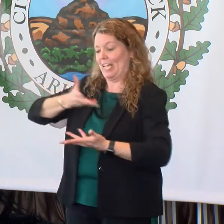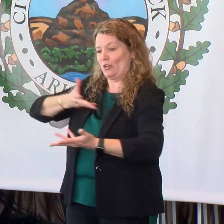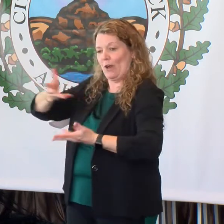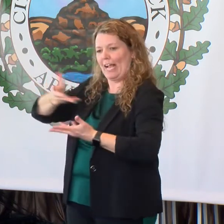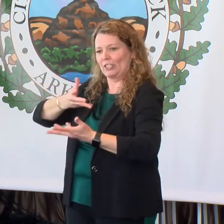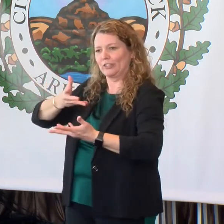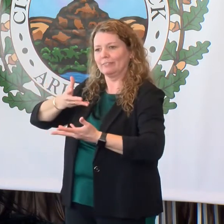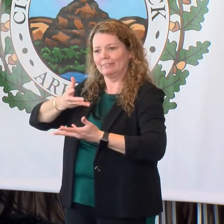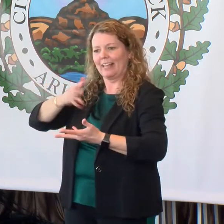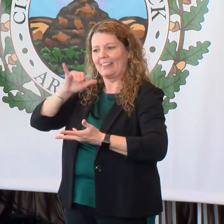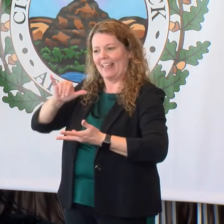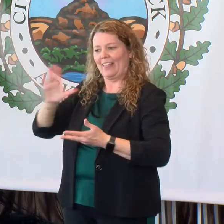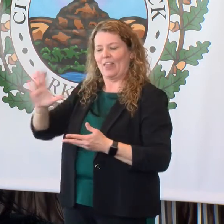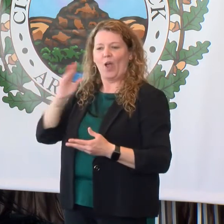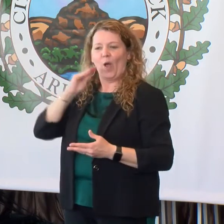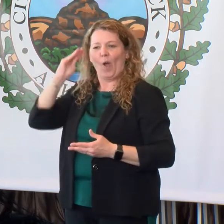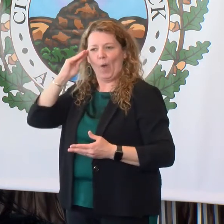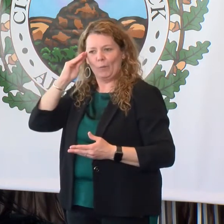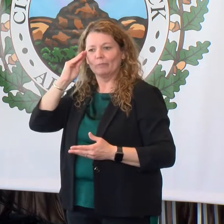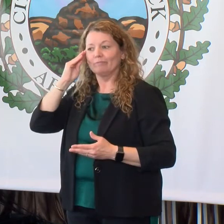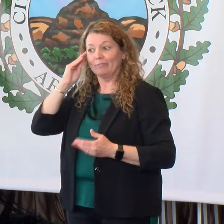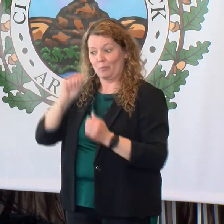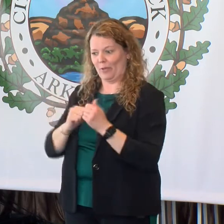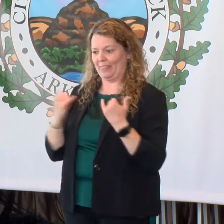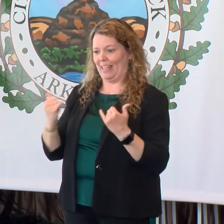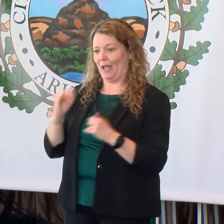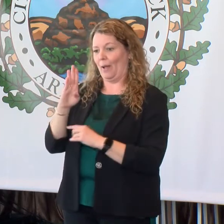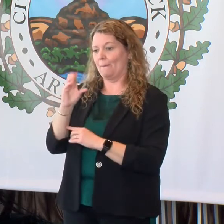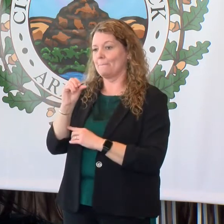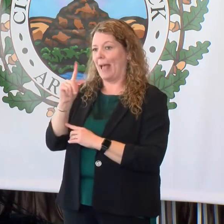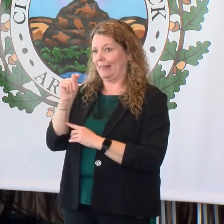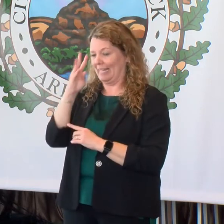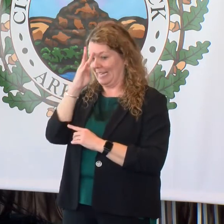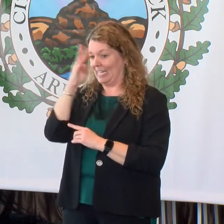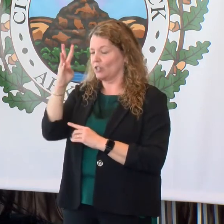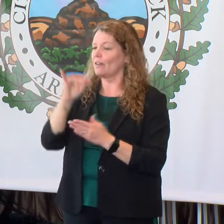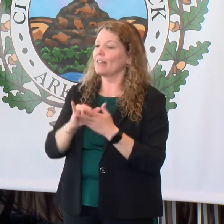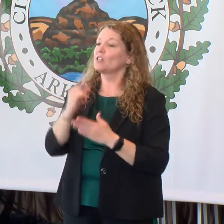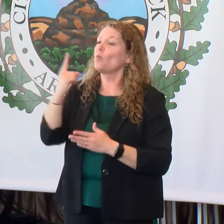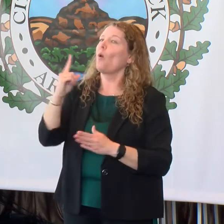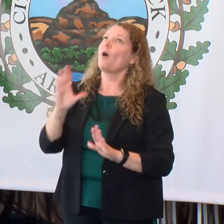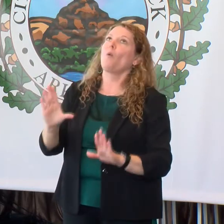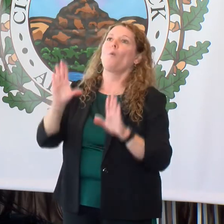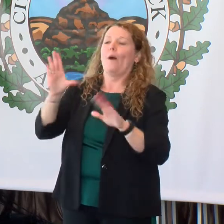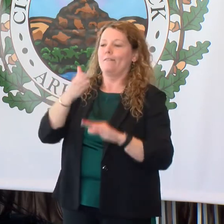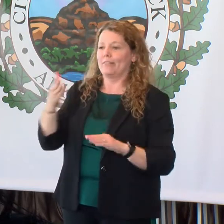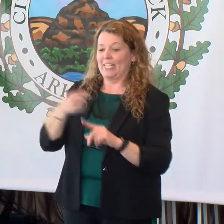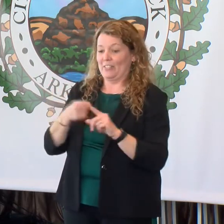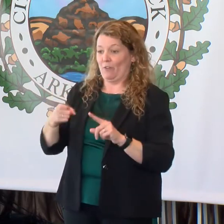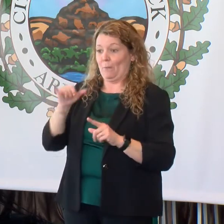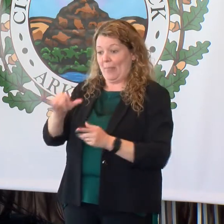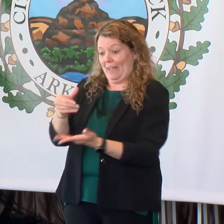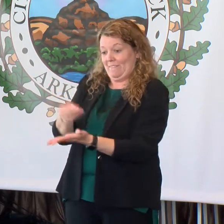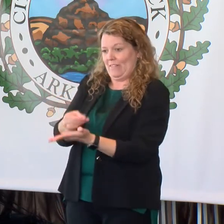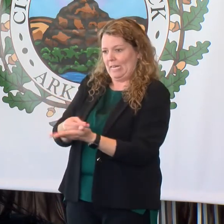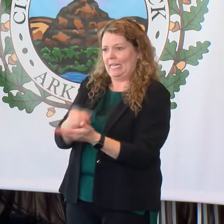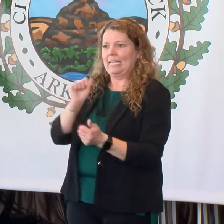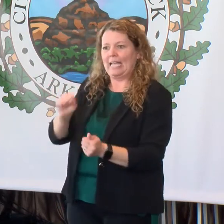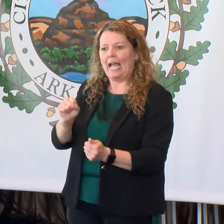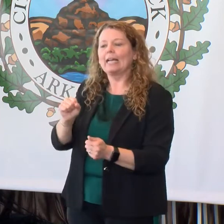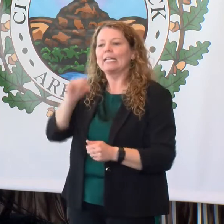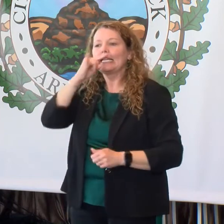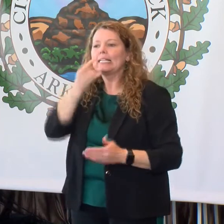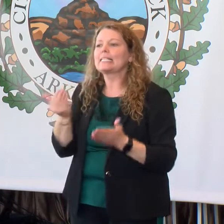habitat with this ballot initiative. That's one of the greatest things that we can do through this is have that interactive